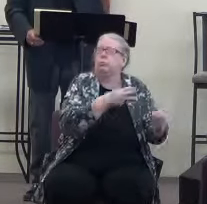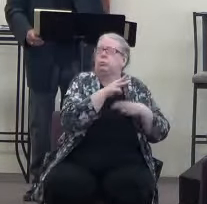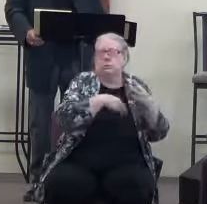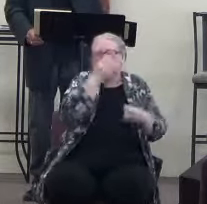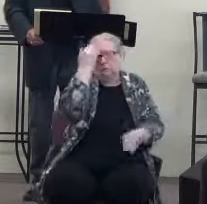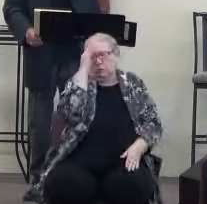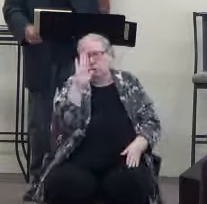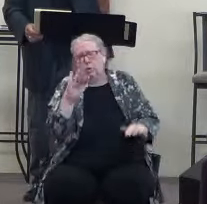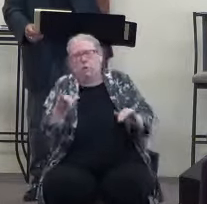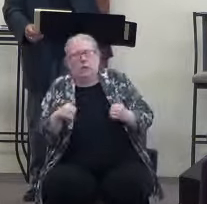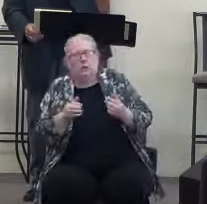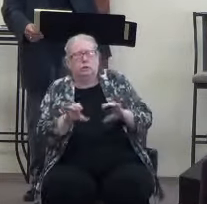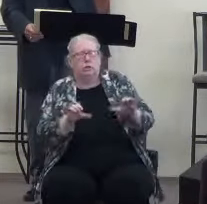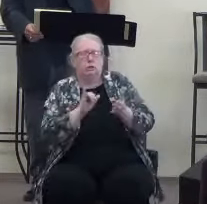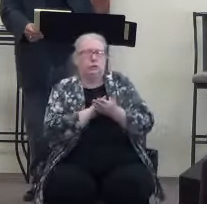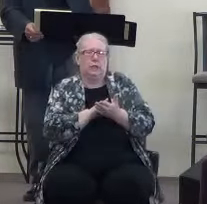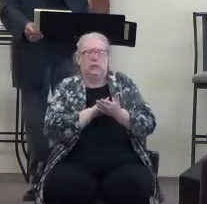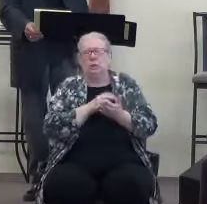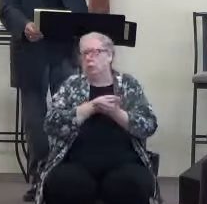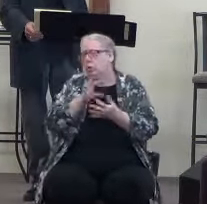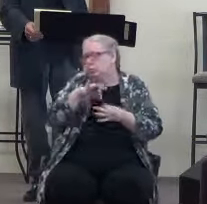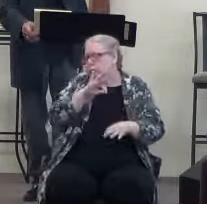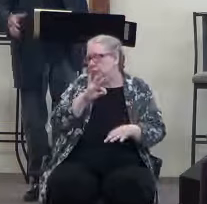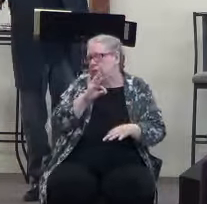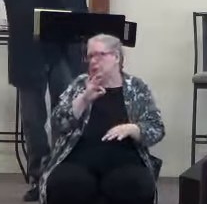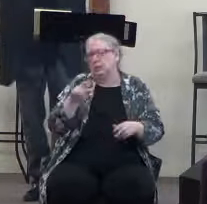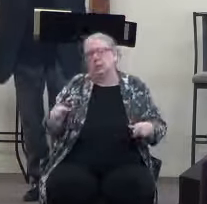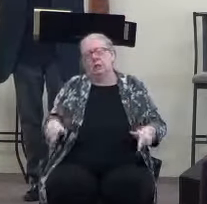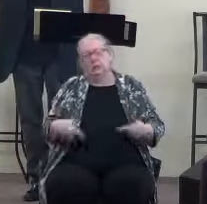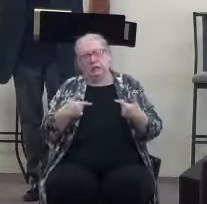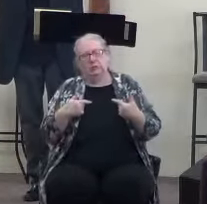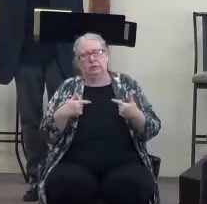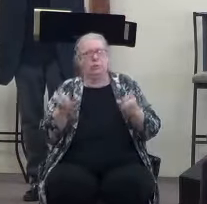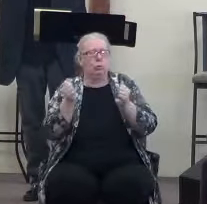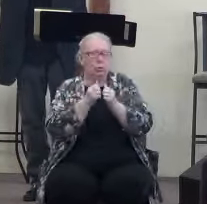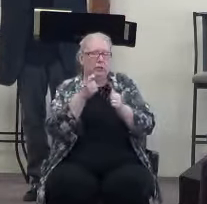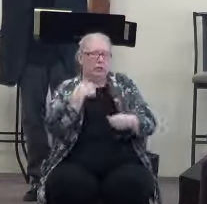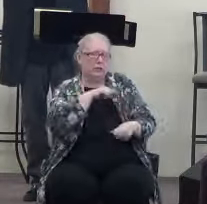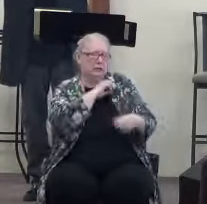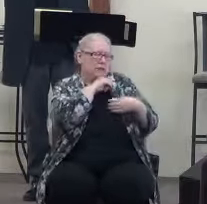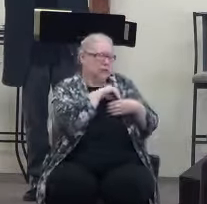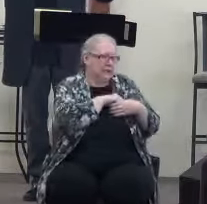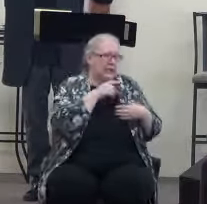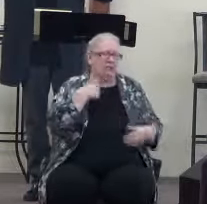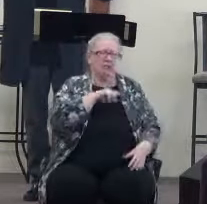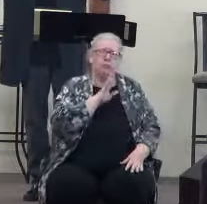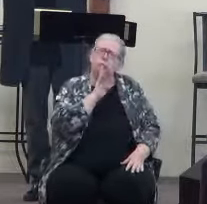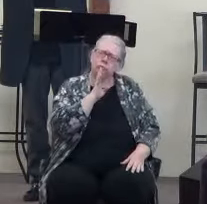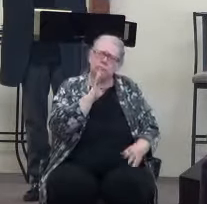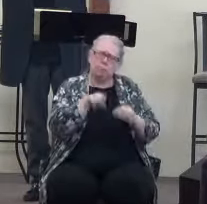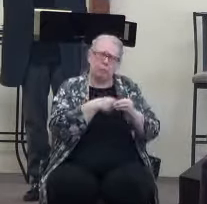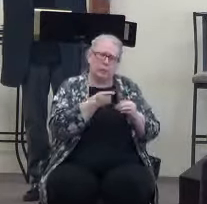The Holy Spirit lives with us and in us, he says. And we've talked so many times about the indwelling. And I